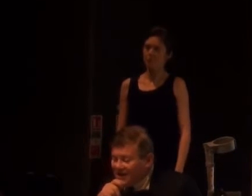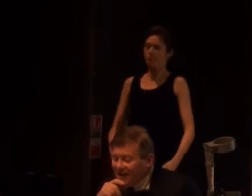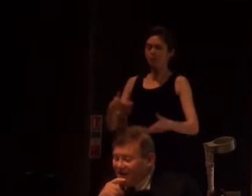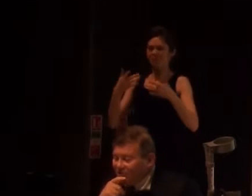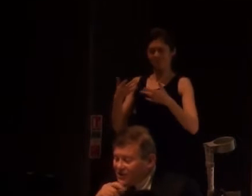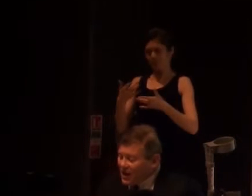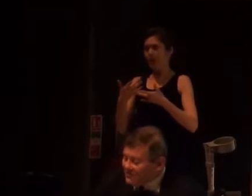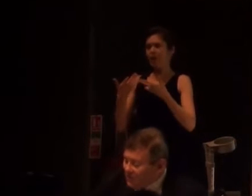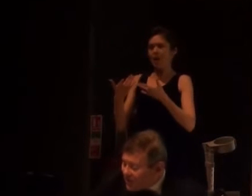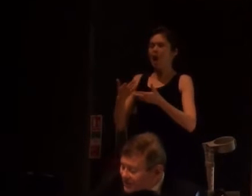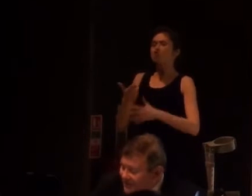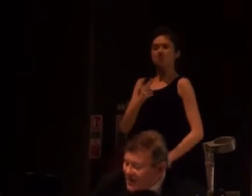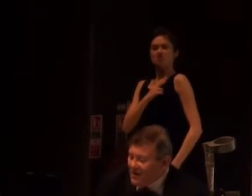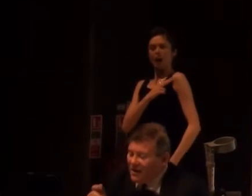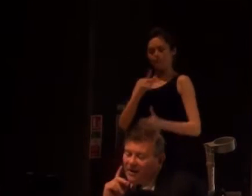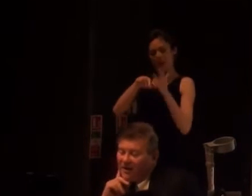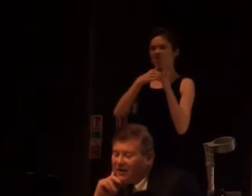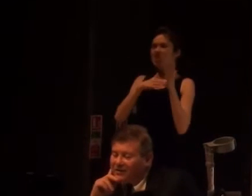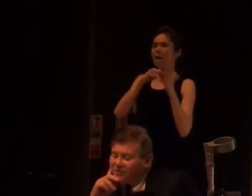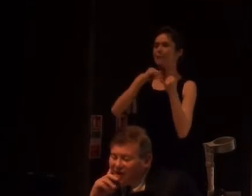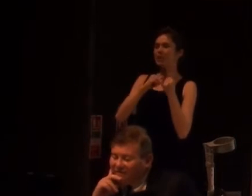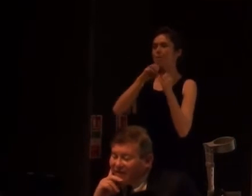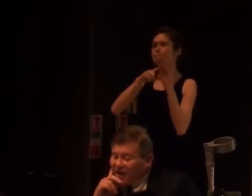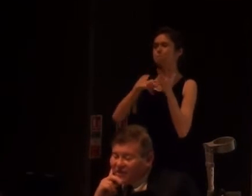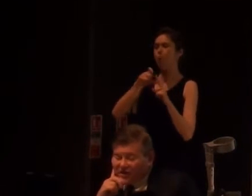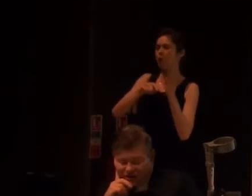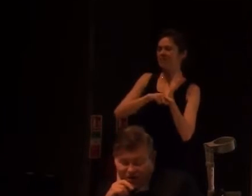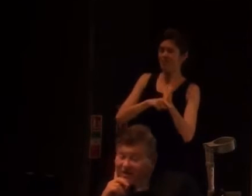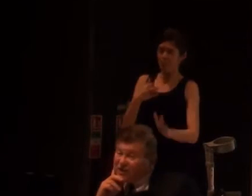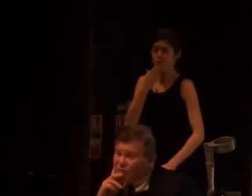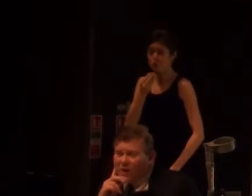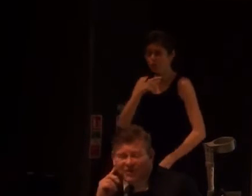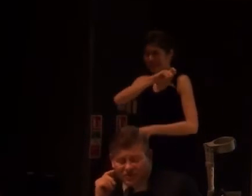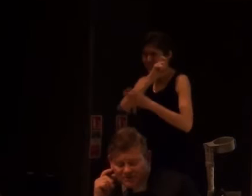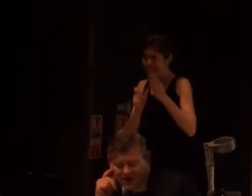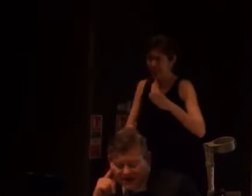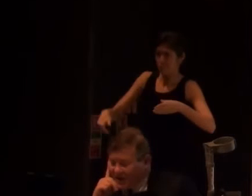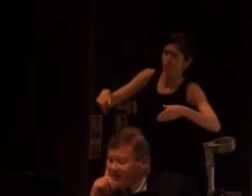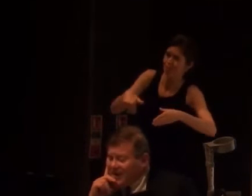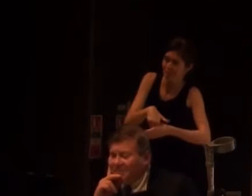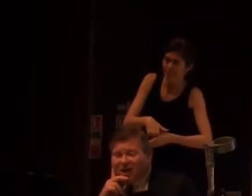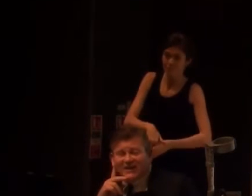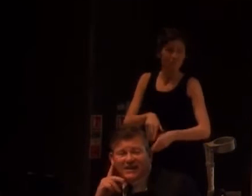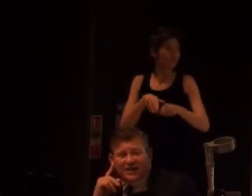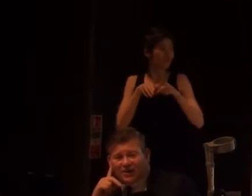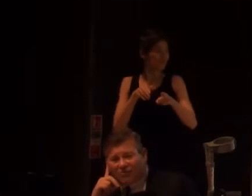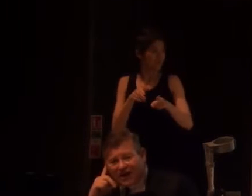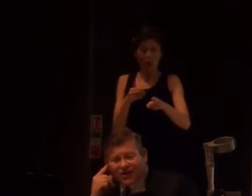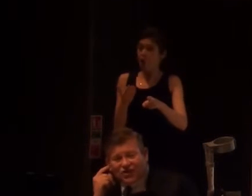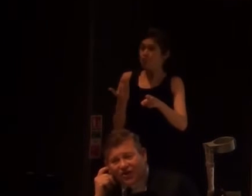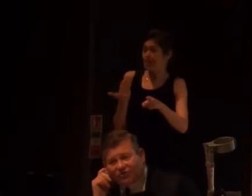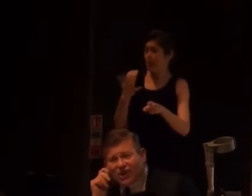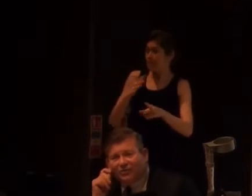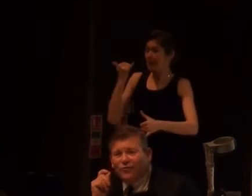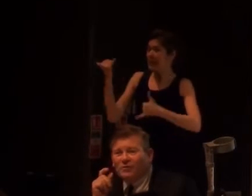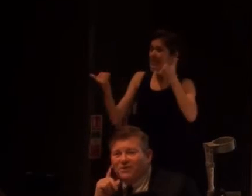anti-heroes in James Bond. Triumphing over tragedy, this is one we've just been celebrating in a great